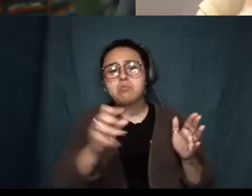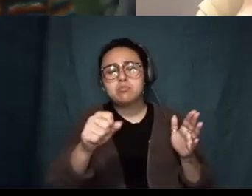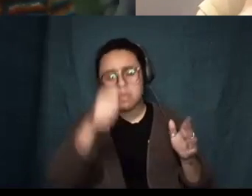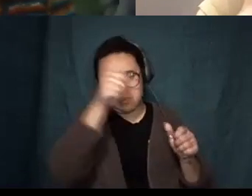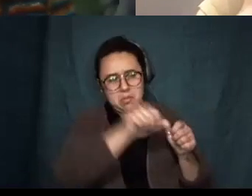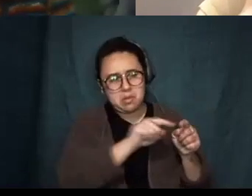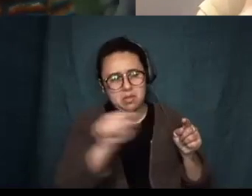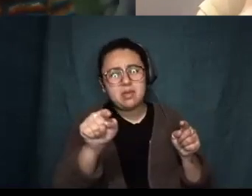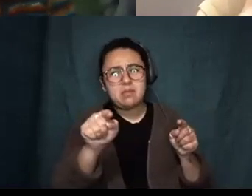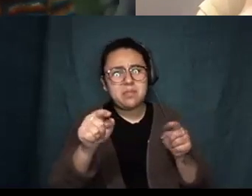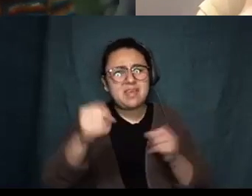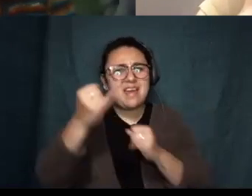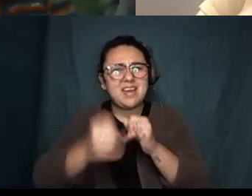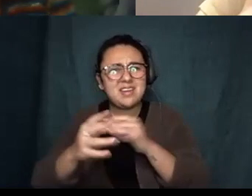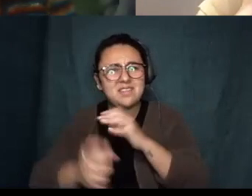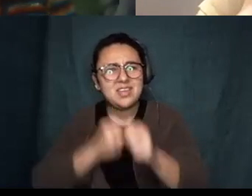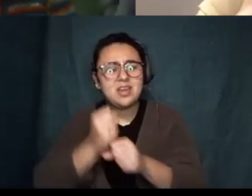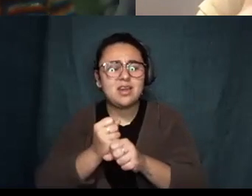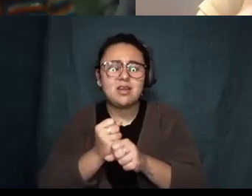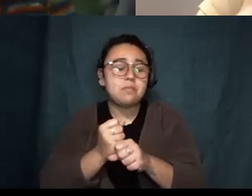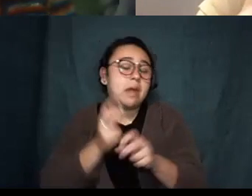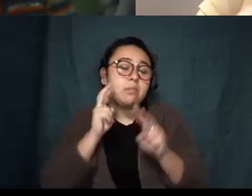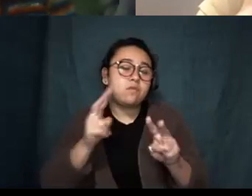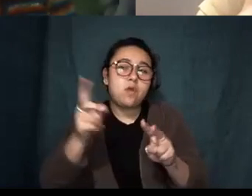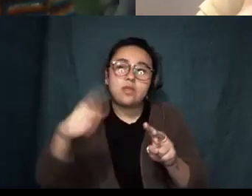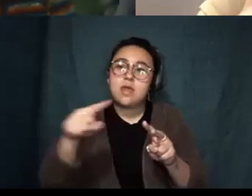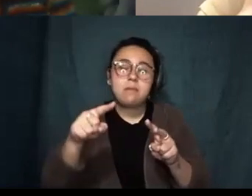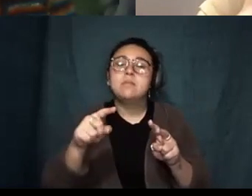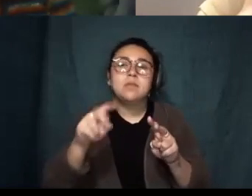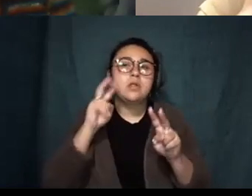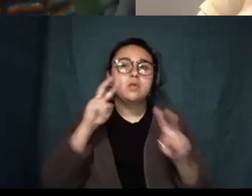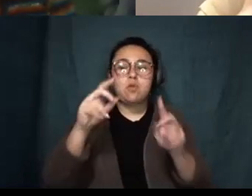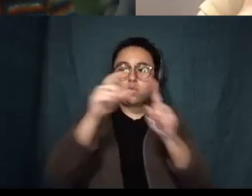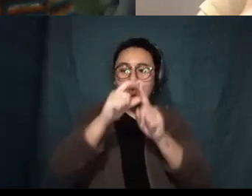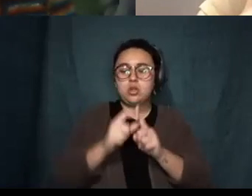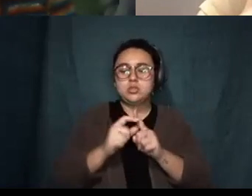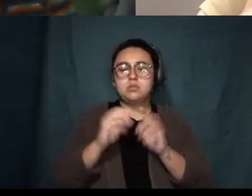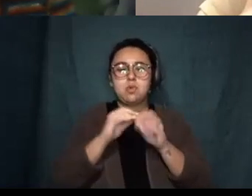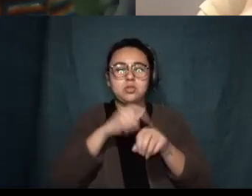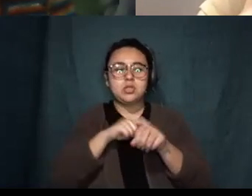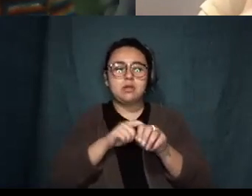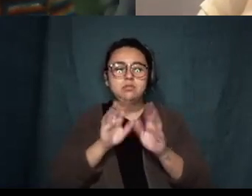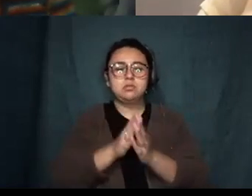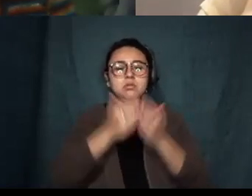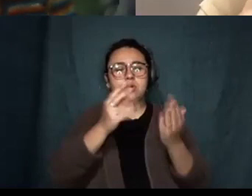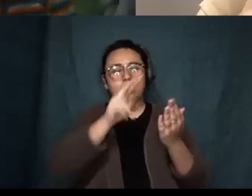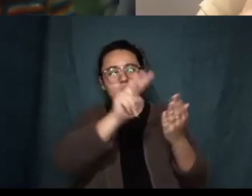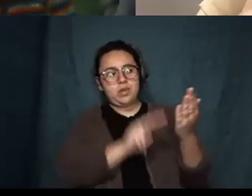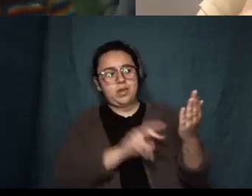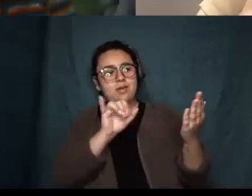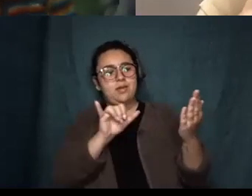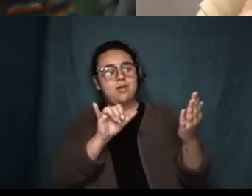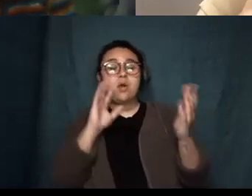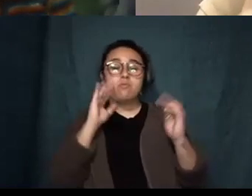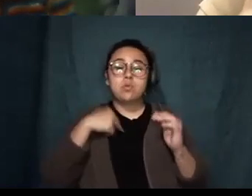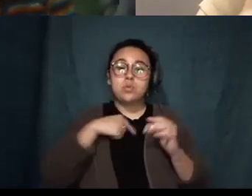but in any event I'm looking forward to the words and having more time to actually sit with them and hopefully uh we can actually celebrate them